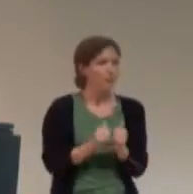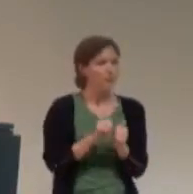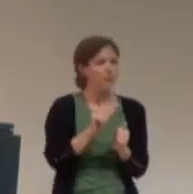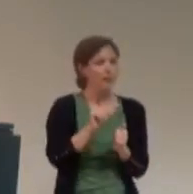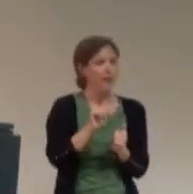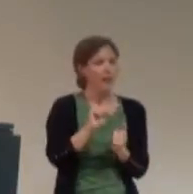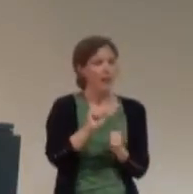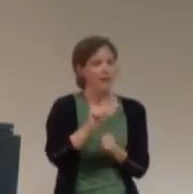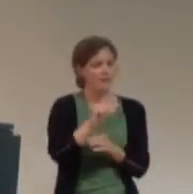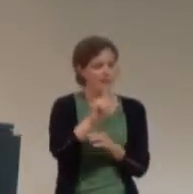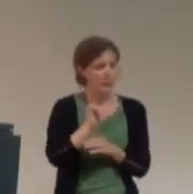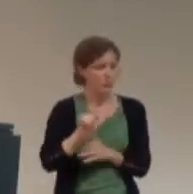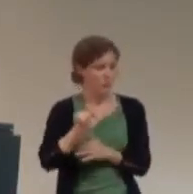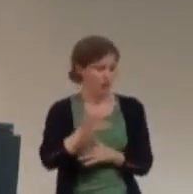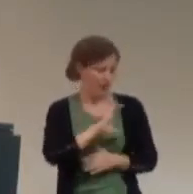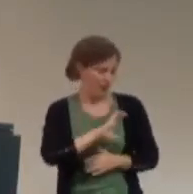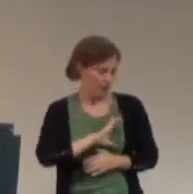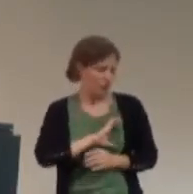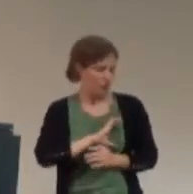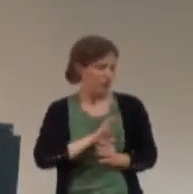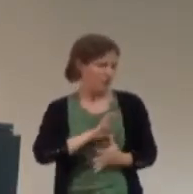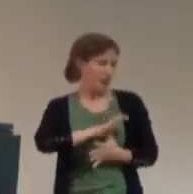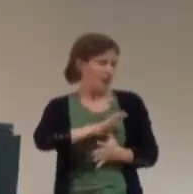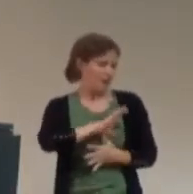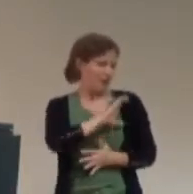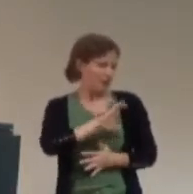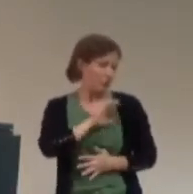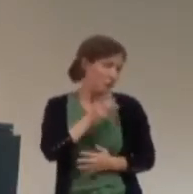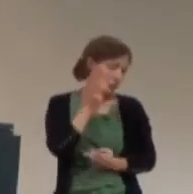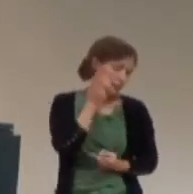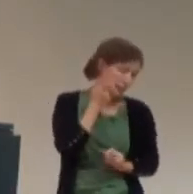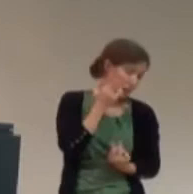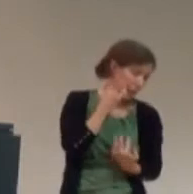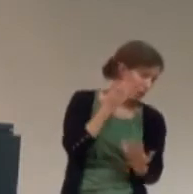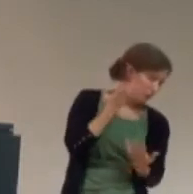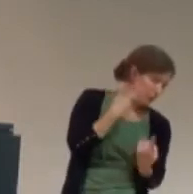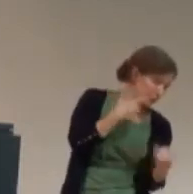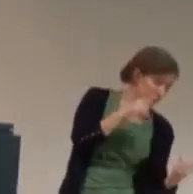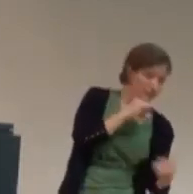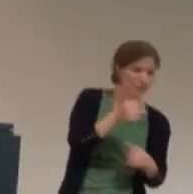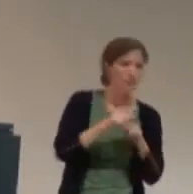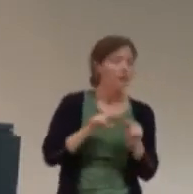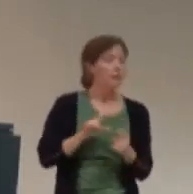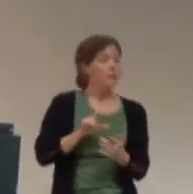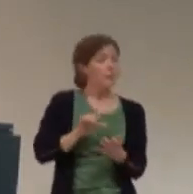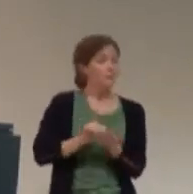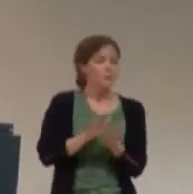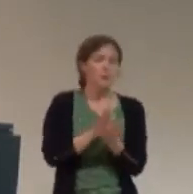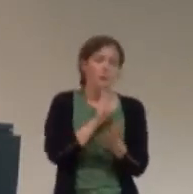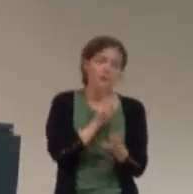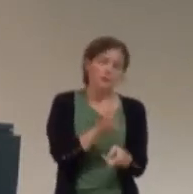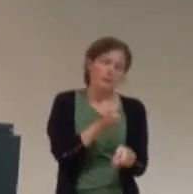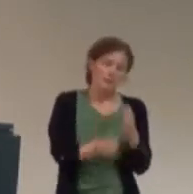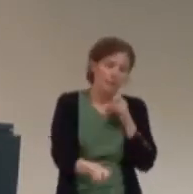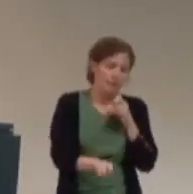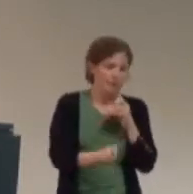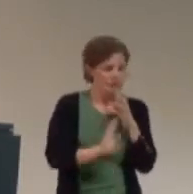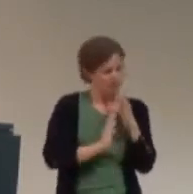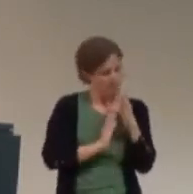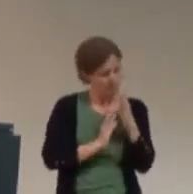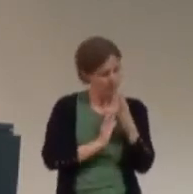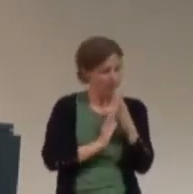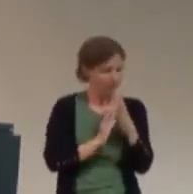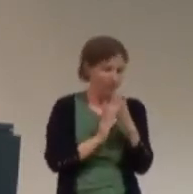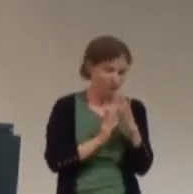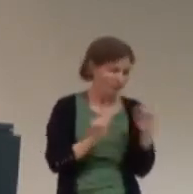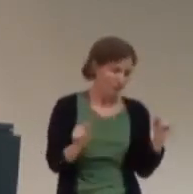asexual main character. So, uh, we'll see where that gets. But, uh, getting published is very difficult. It really was a big pain